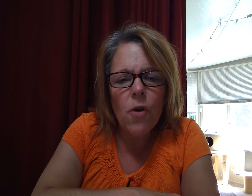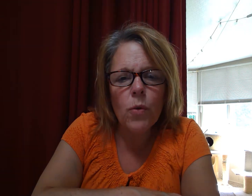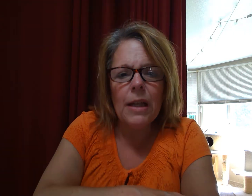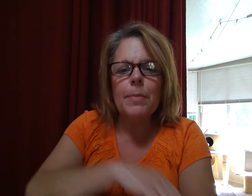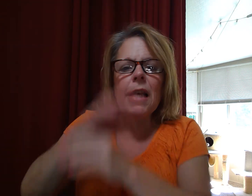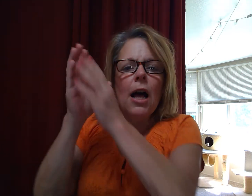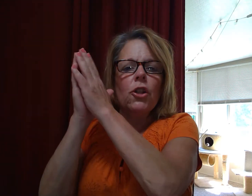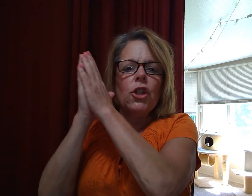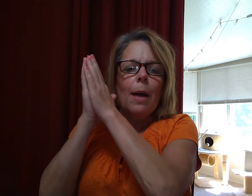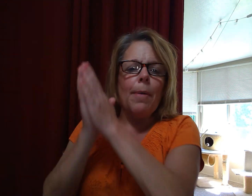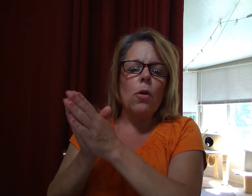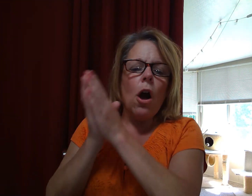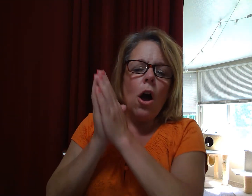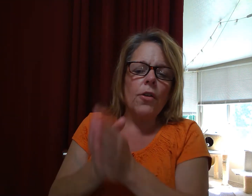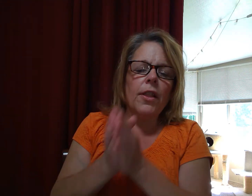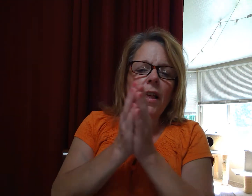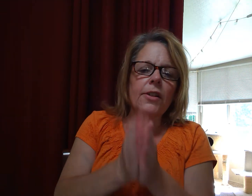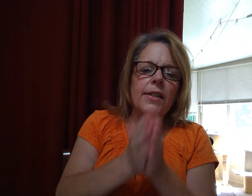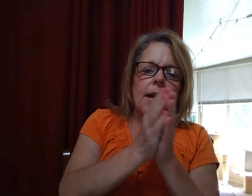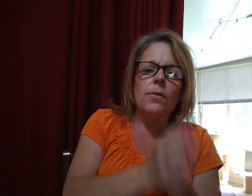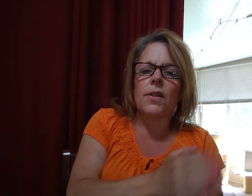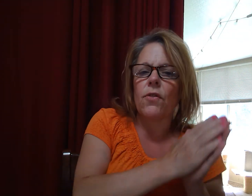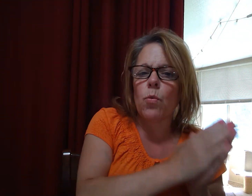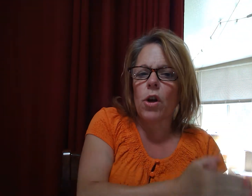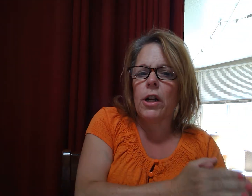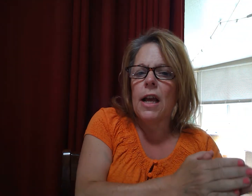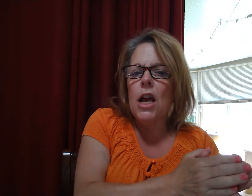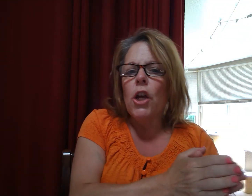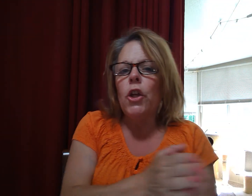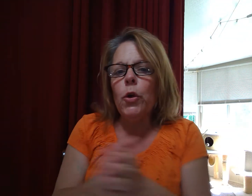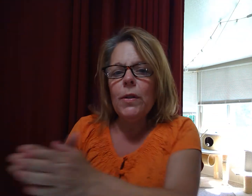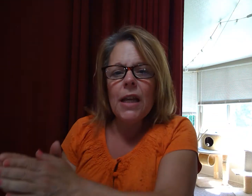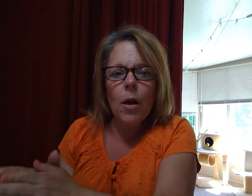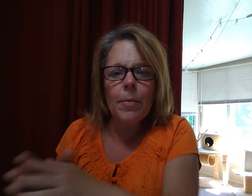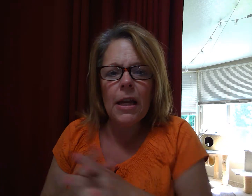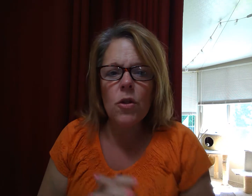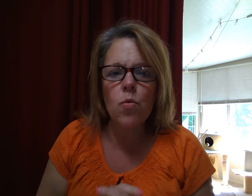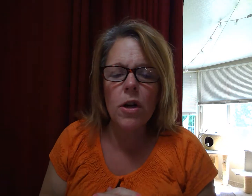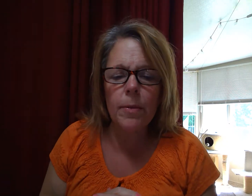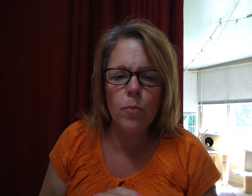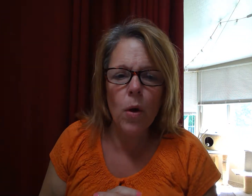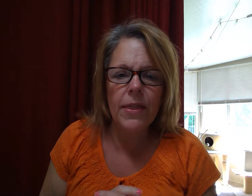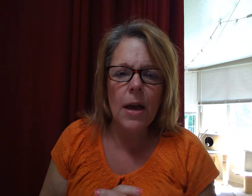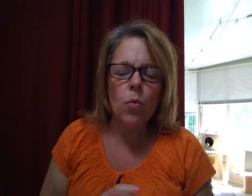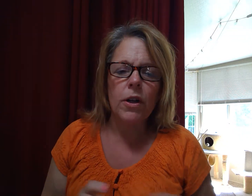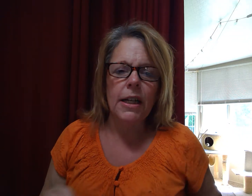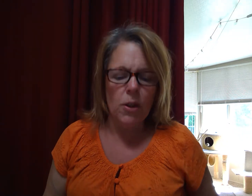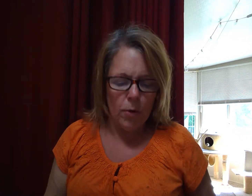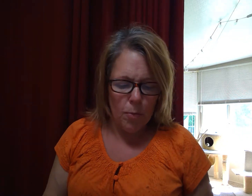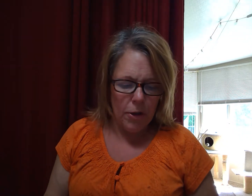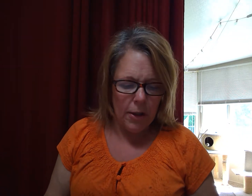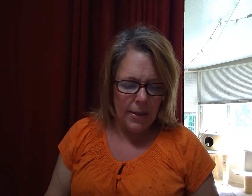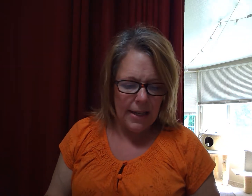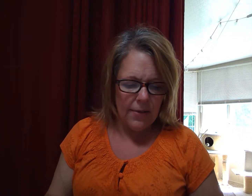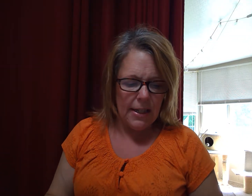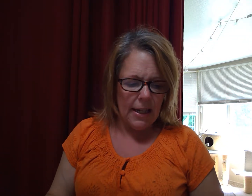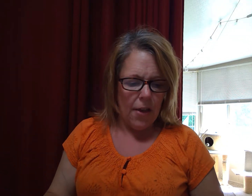phonemes. I'll chop out all the letter sounds of the other sounds You tell me the word. What that word is when you put those sounds together.